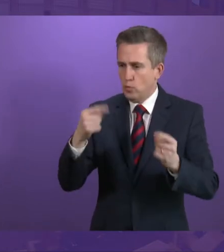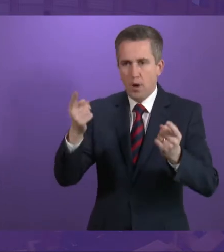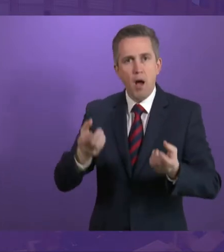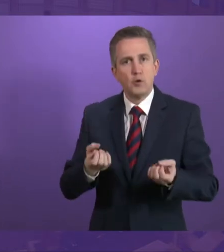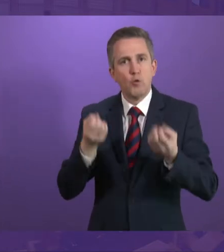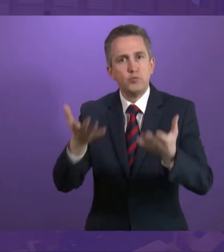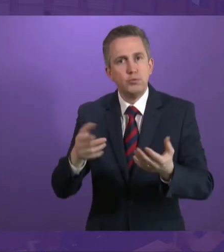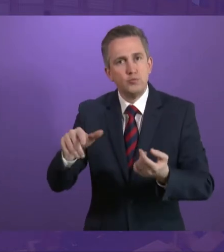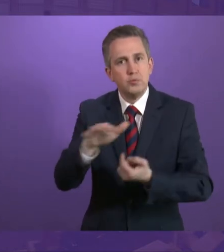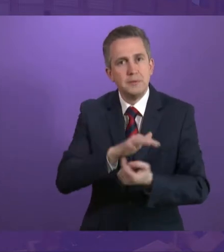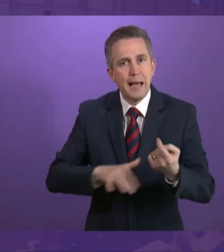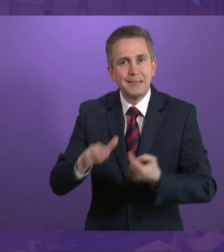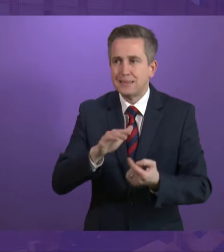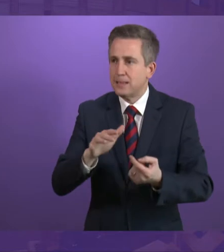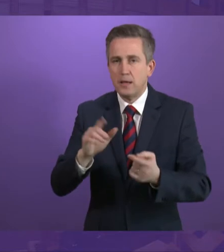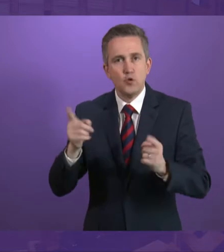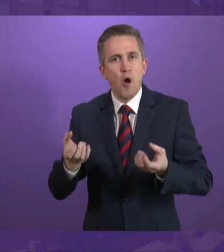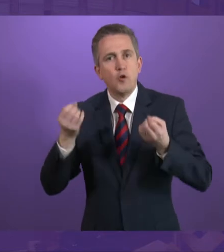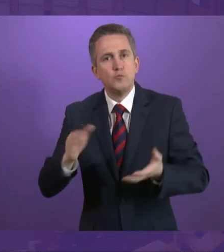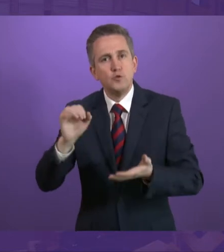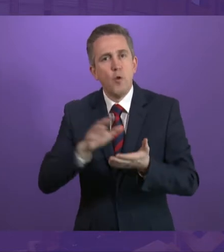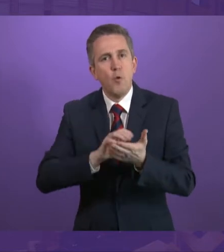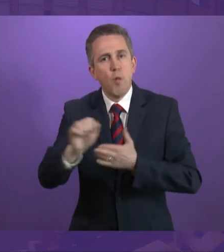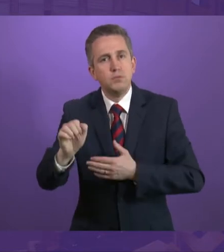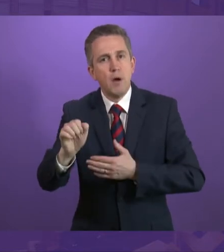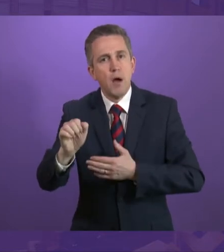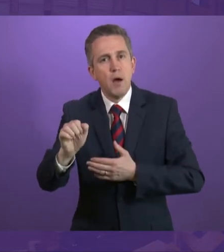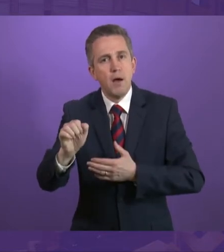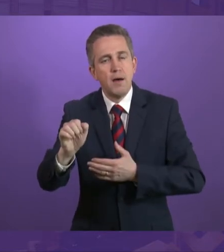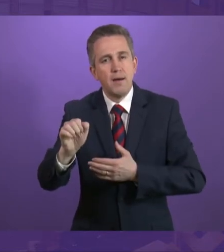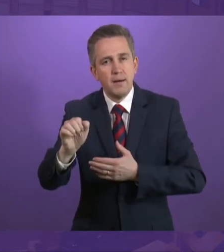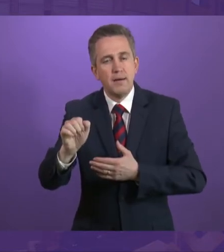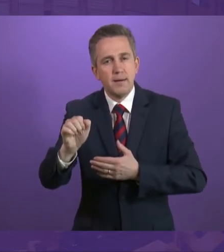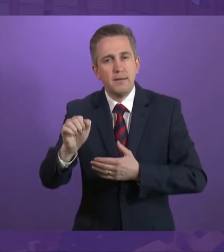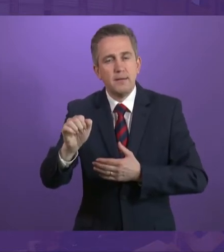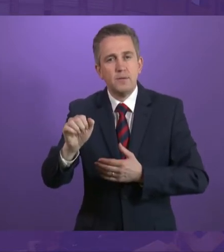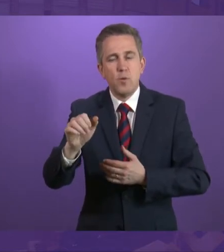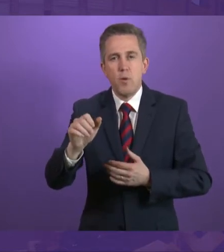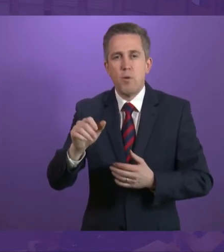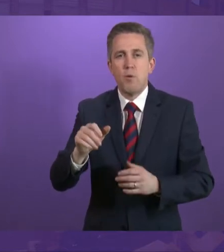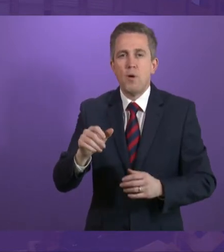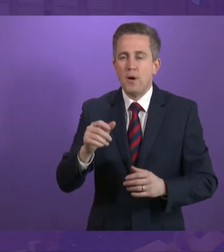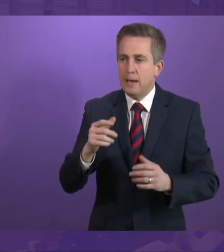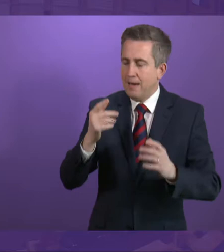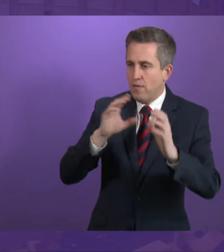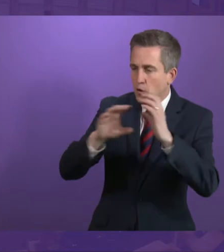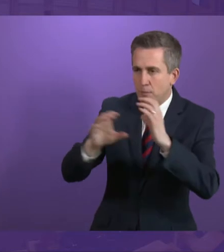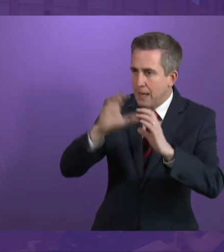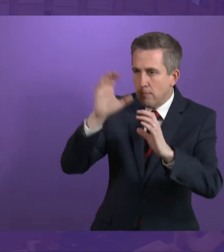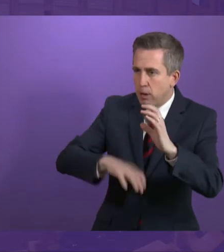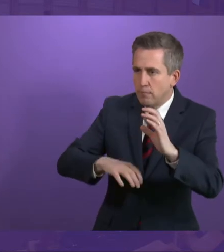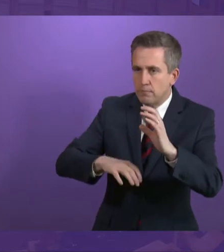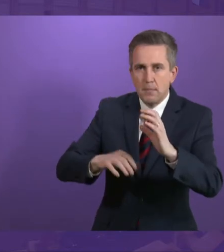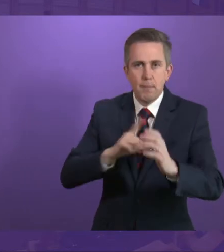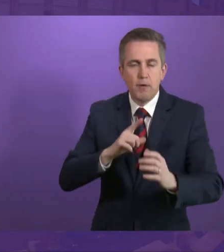society and your culture is entirely impeded. As a result, being unable to communicate really puts